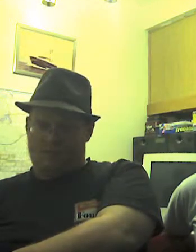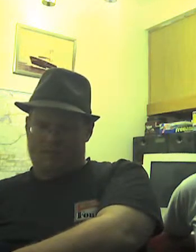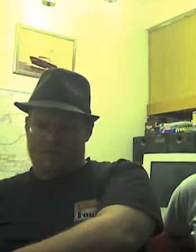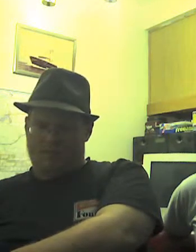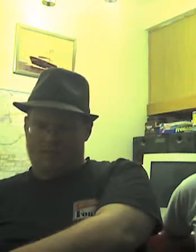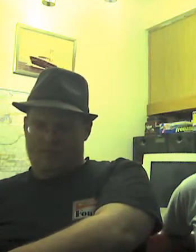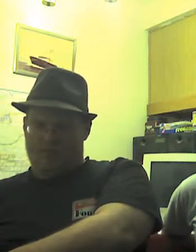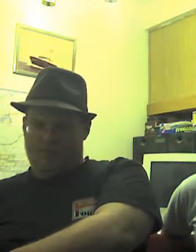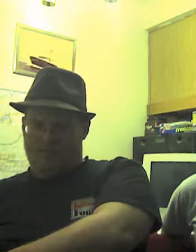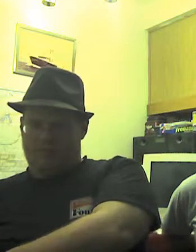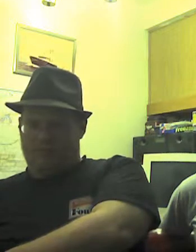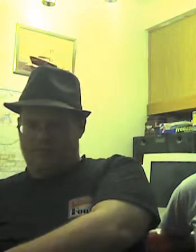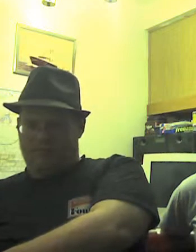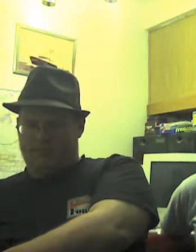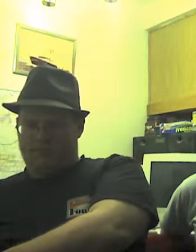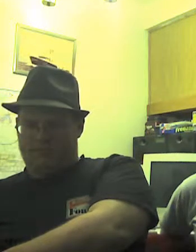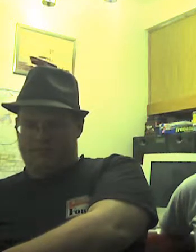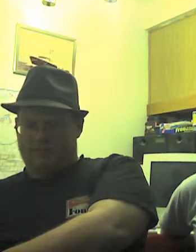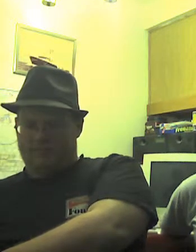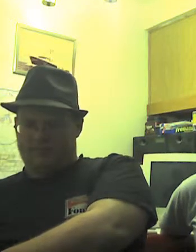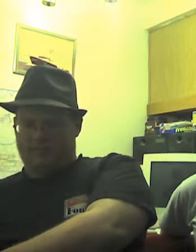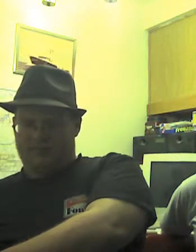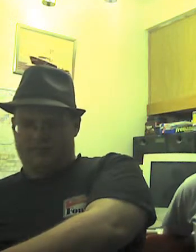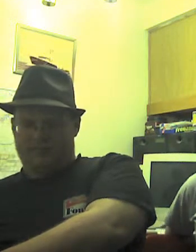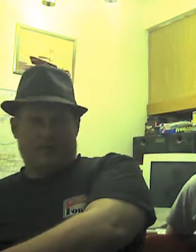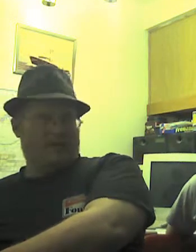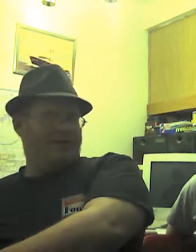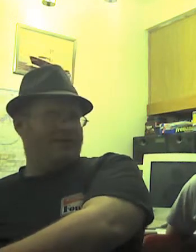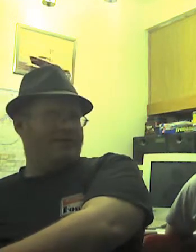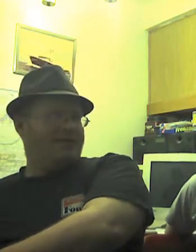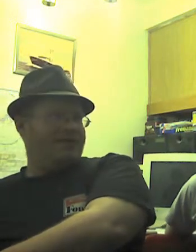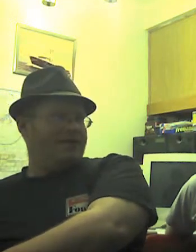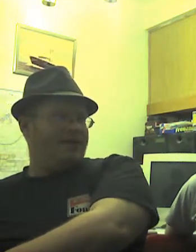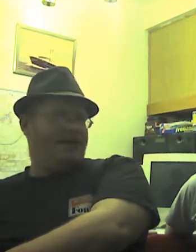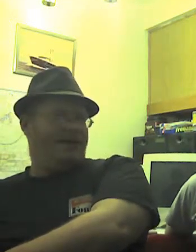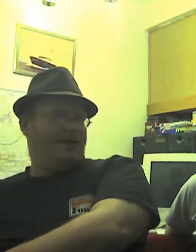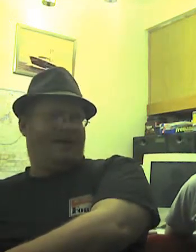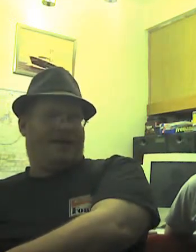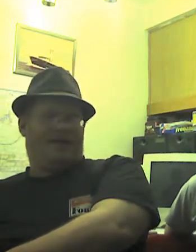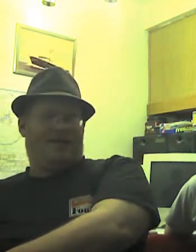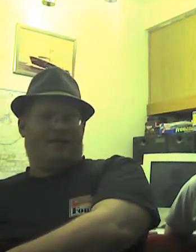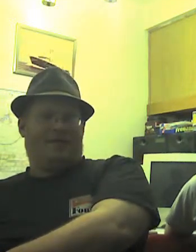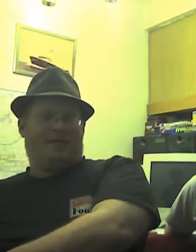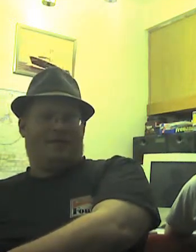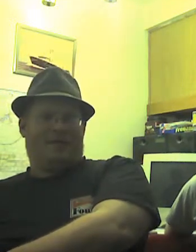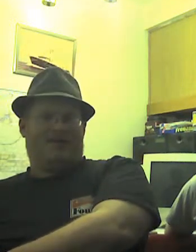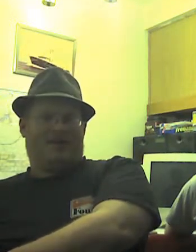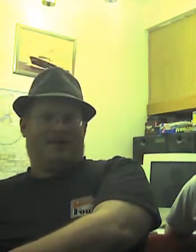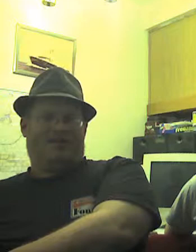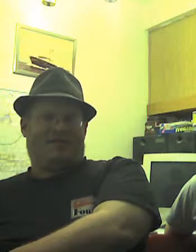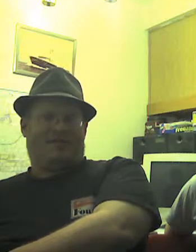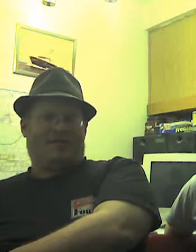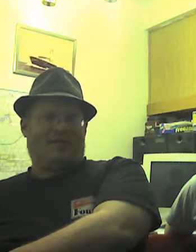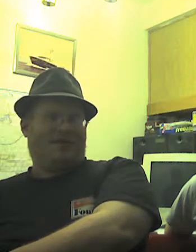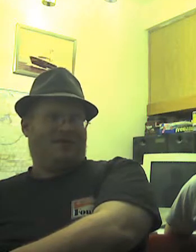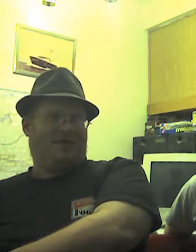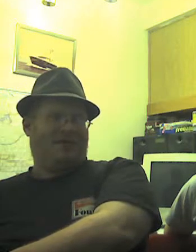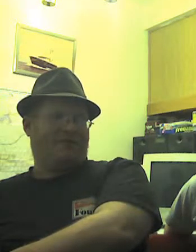Others Pay Cash, that came up under fly fishing. So I was wondering what was going on with that one. And I don't know, the title makes me think, Long and Thanks for All the